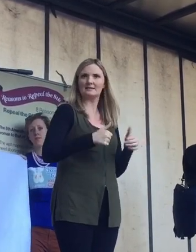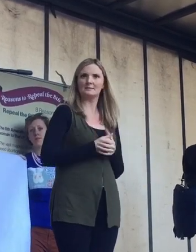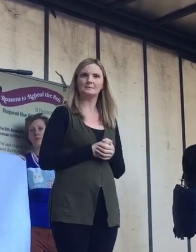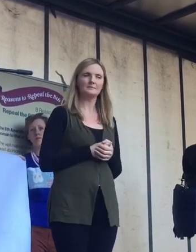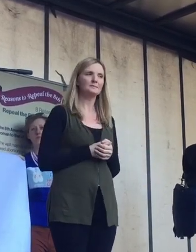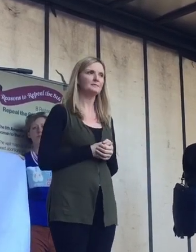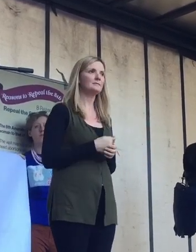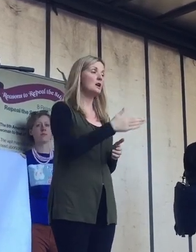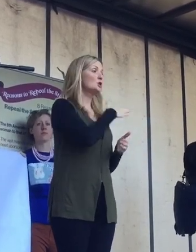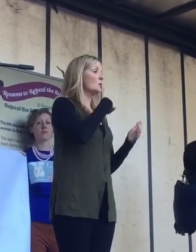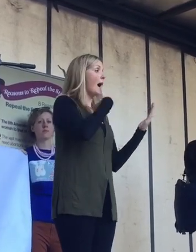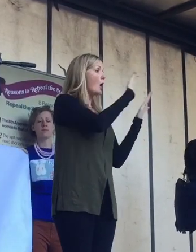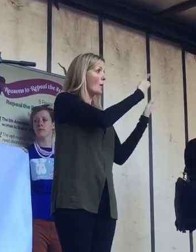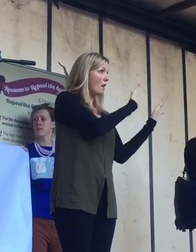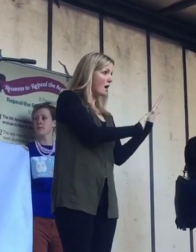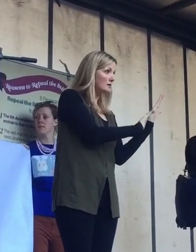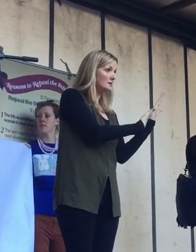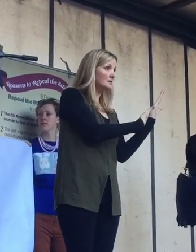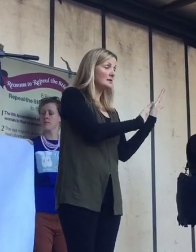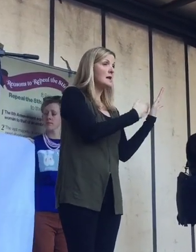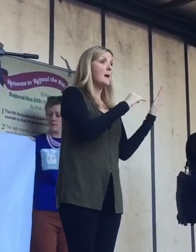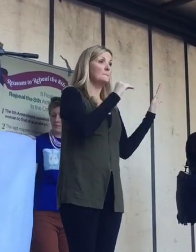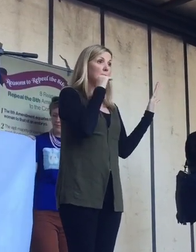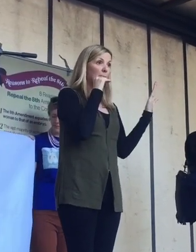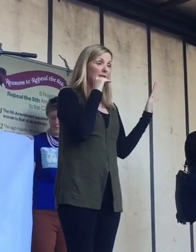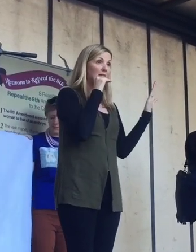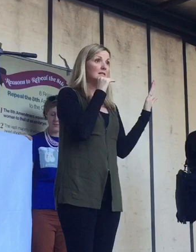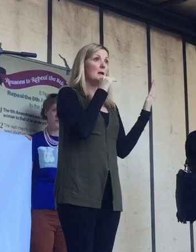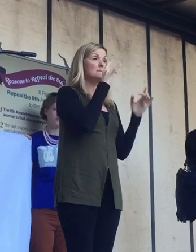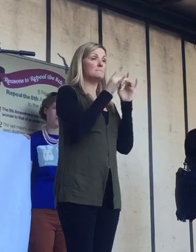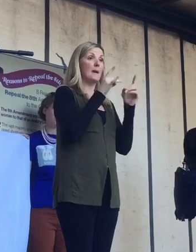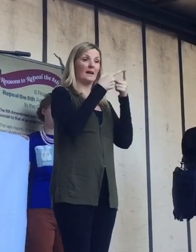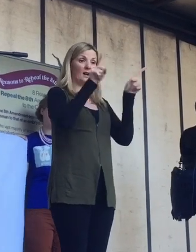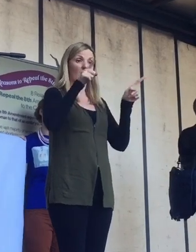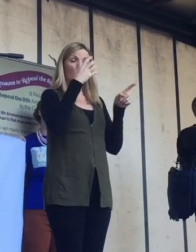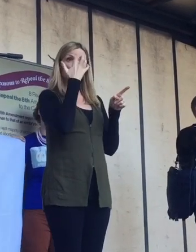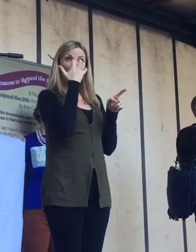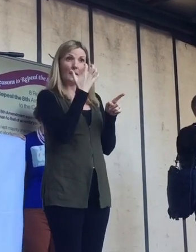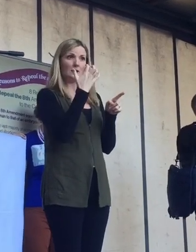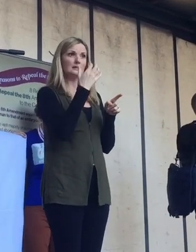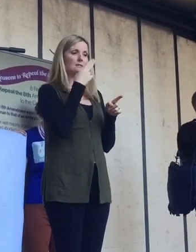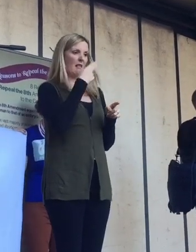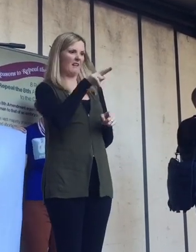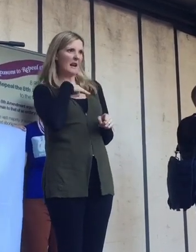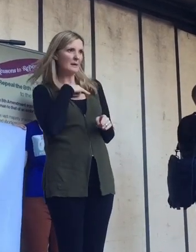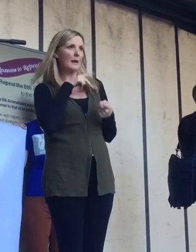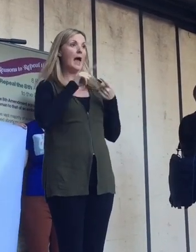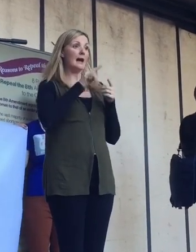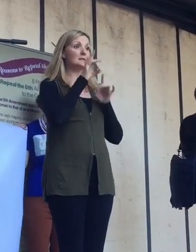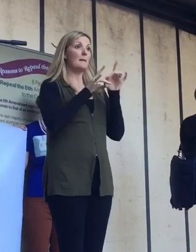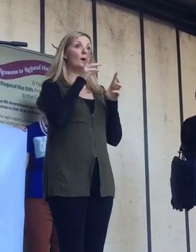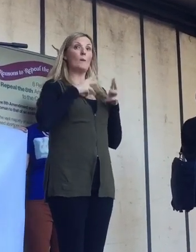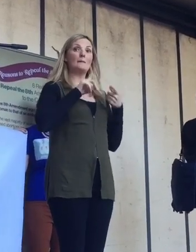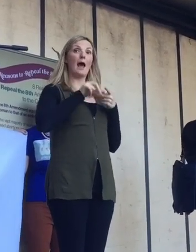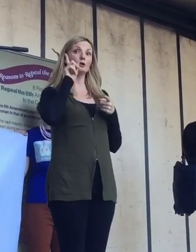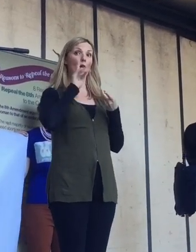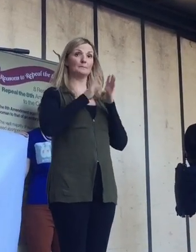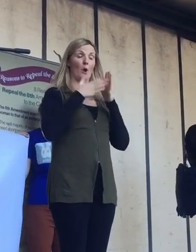Our laws criminalise, stigmatise and traumatise women and girls.